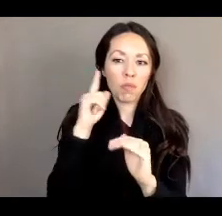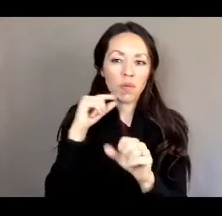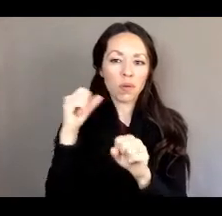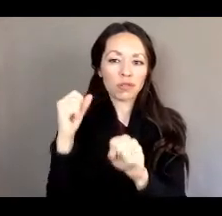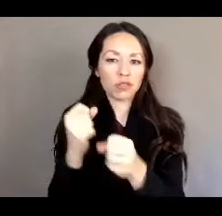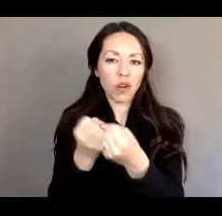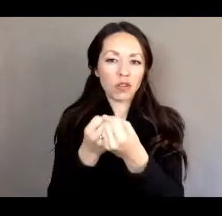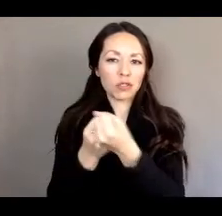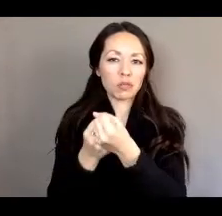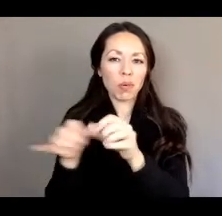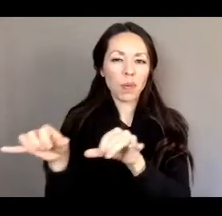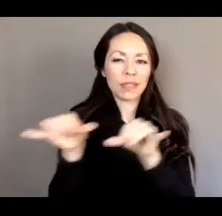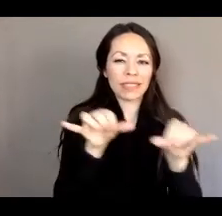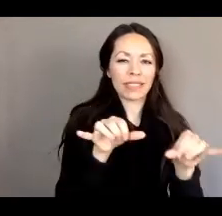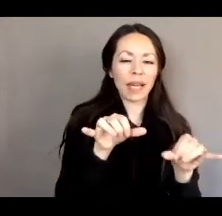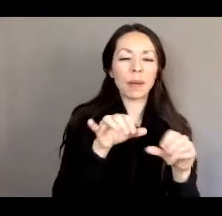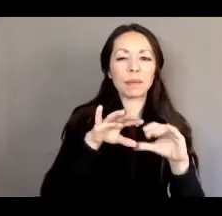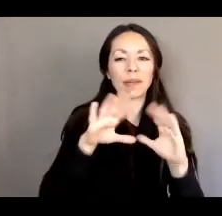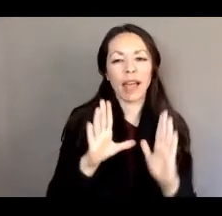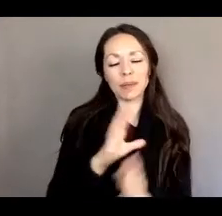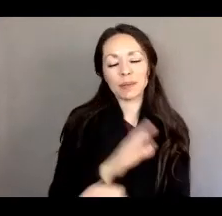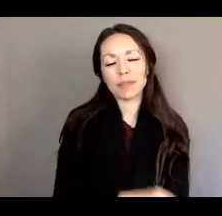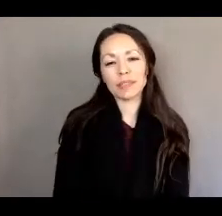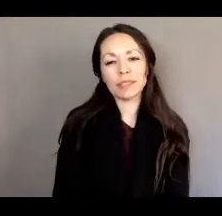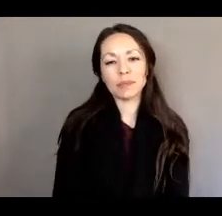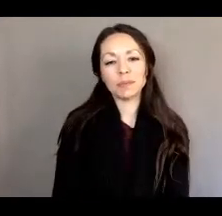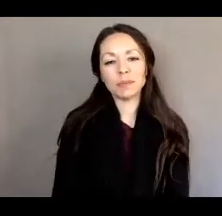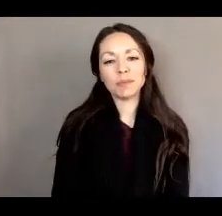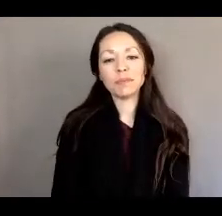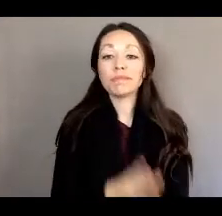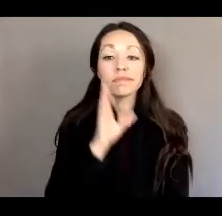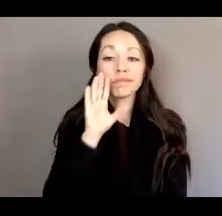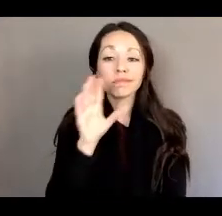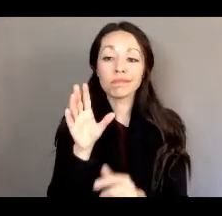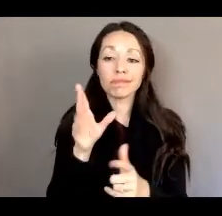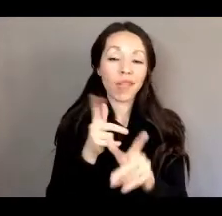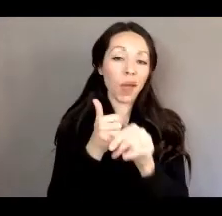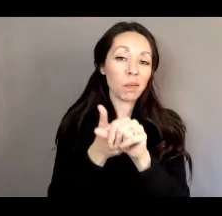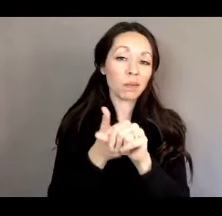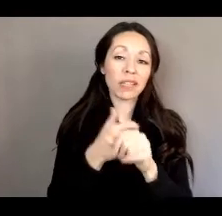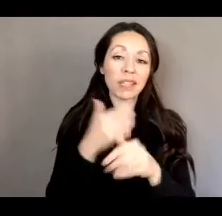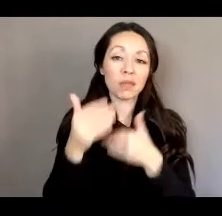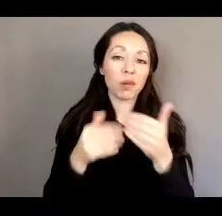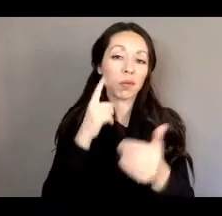the house. And we'll keep you updated on the progress of that bill as well.